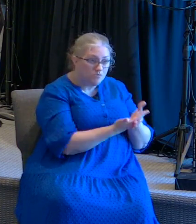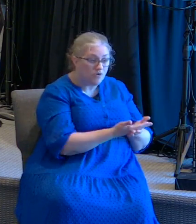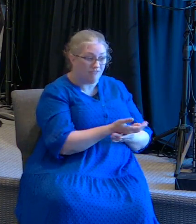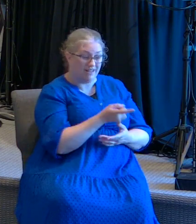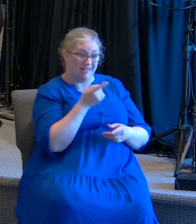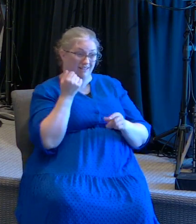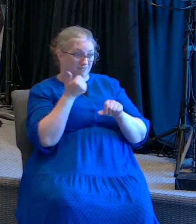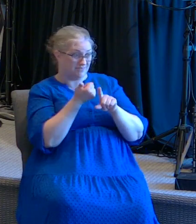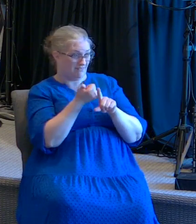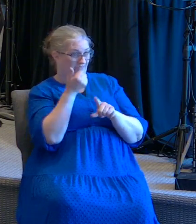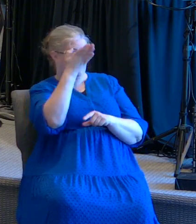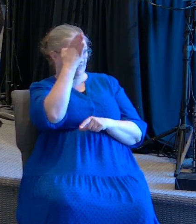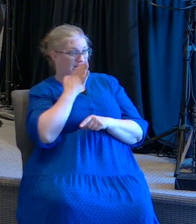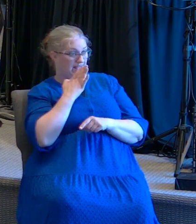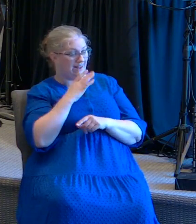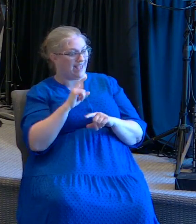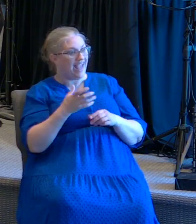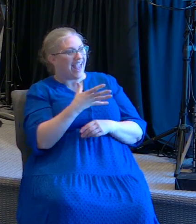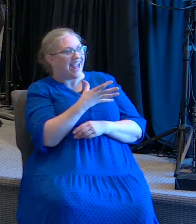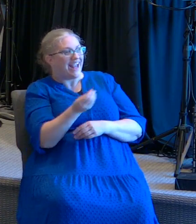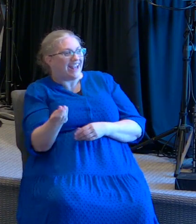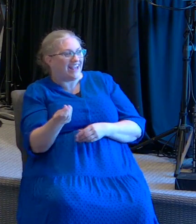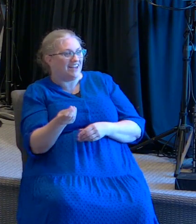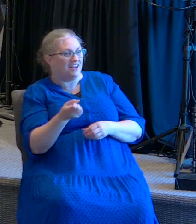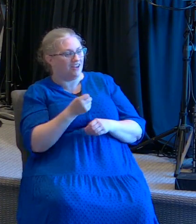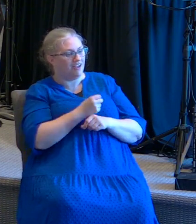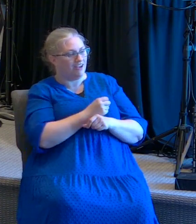but he caused the lame to walk proving that he's God